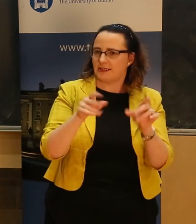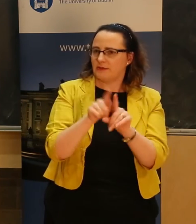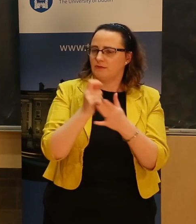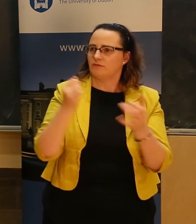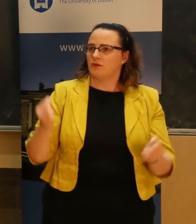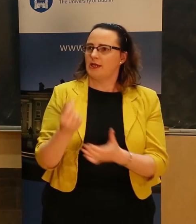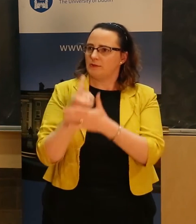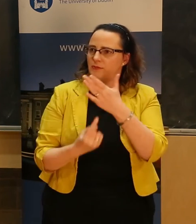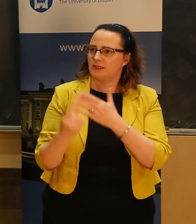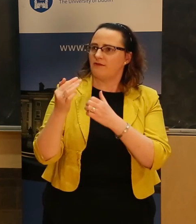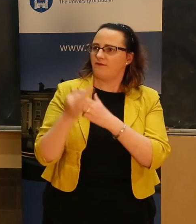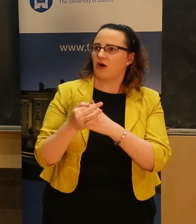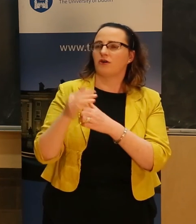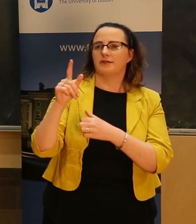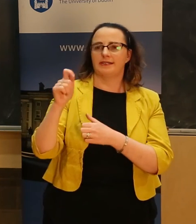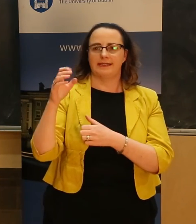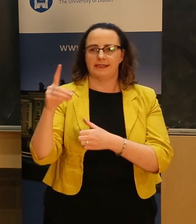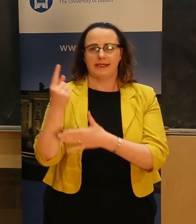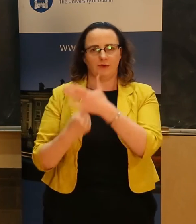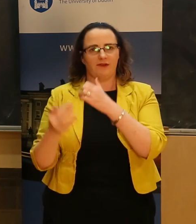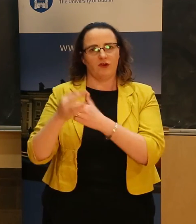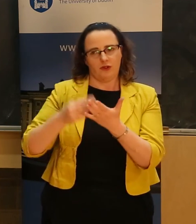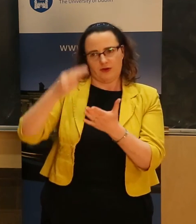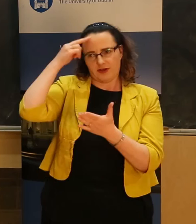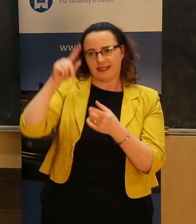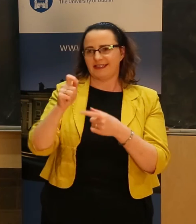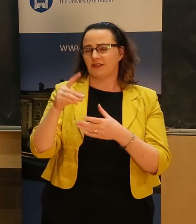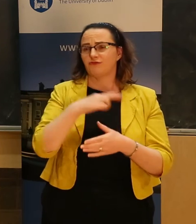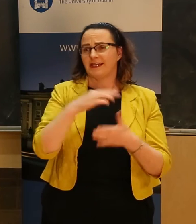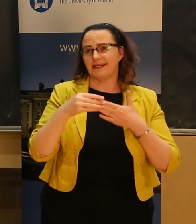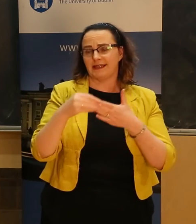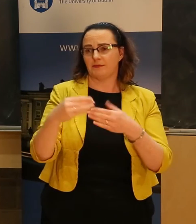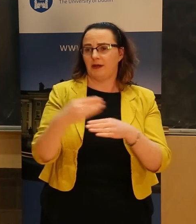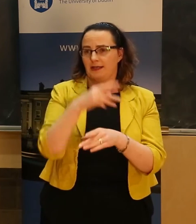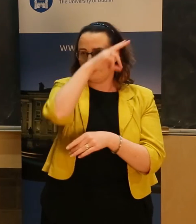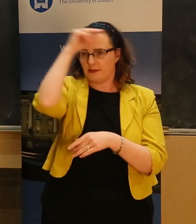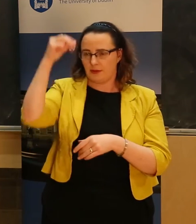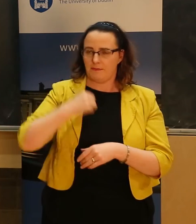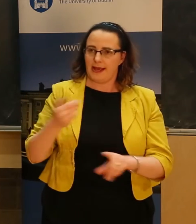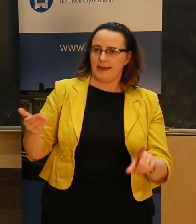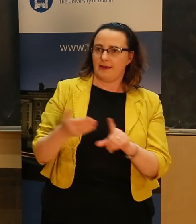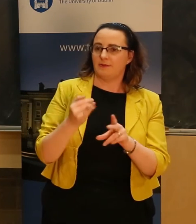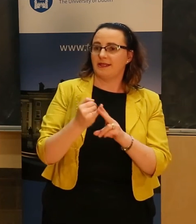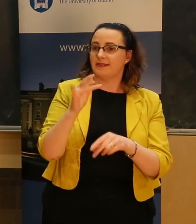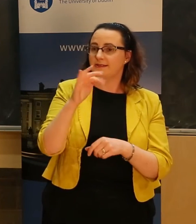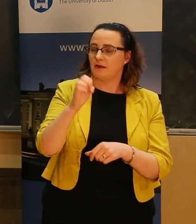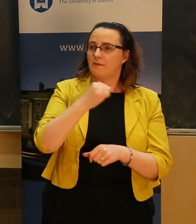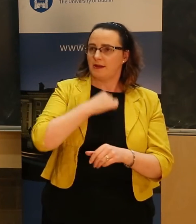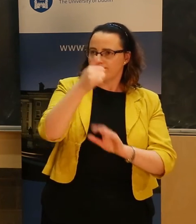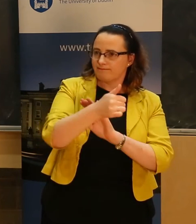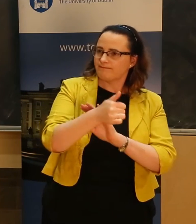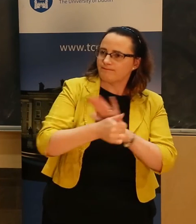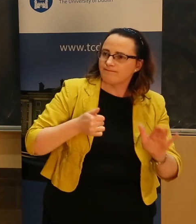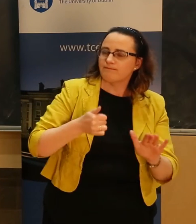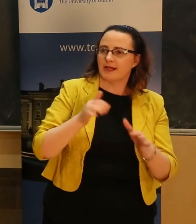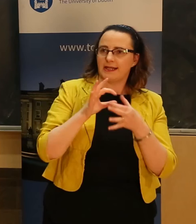of Irish universities, with Trinity leading by example. I have made it my mission in the Senate to bring the expertise of my links within